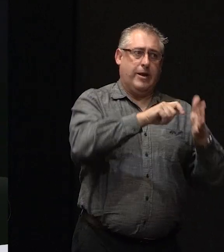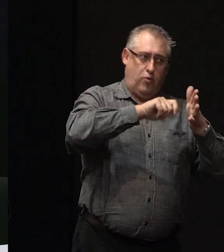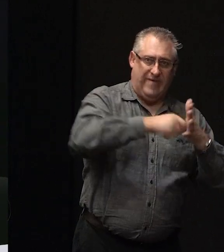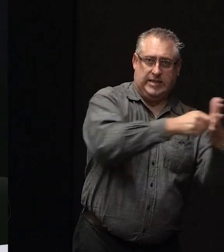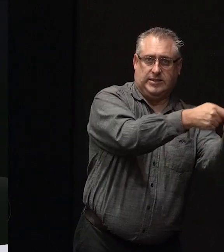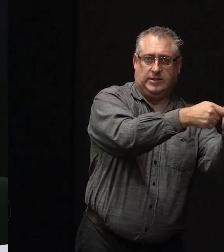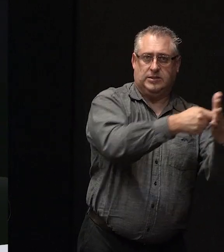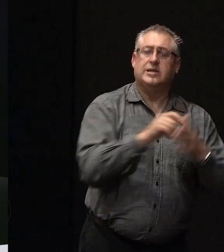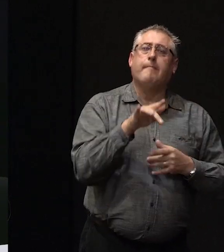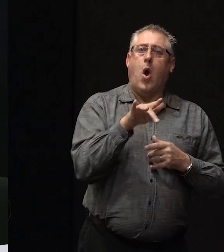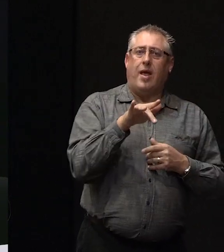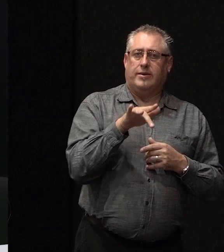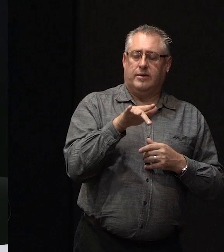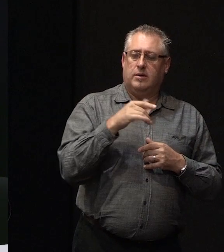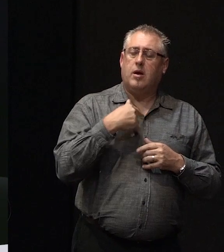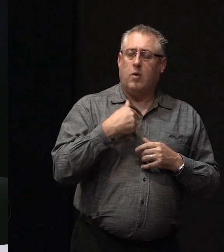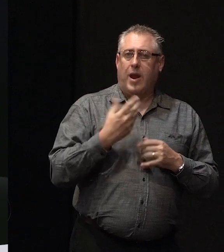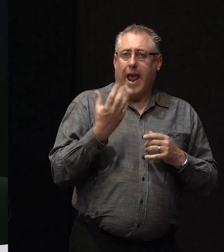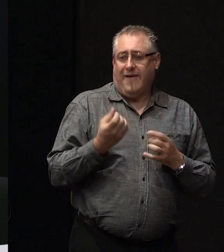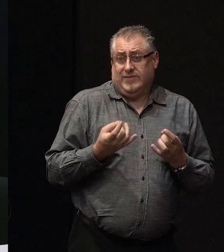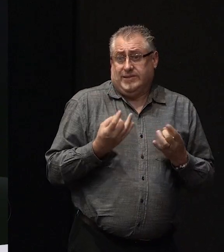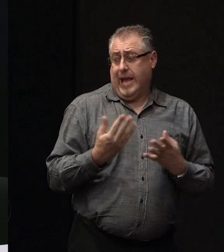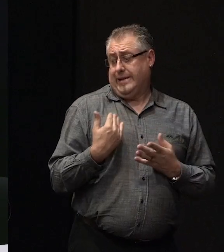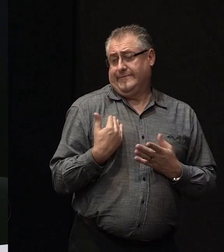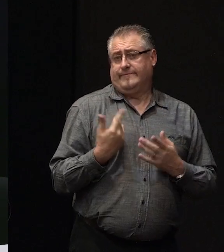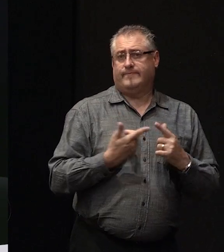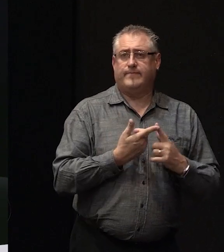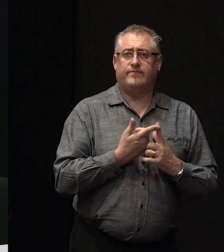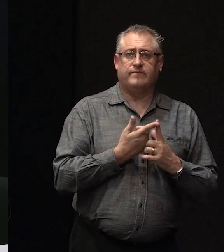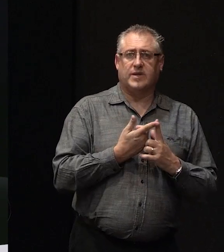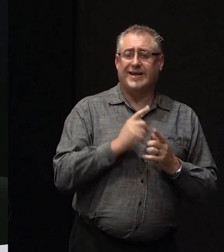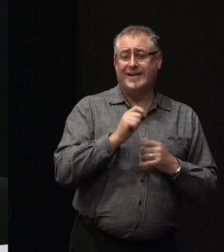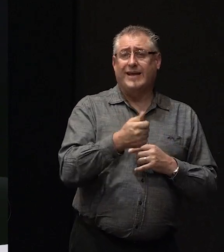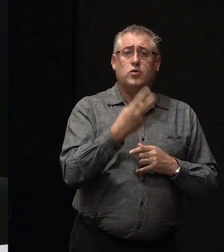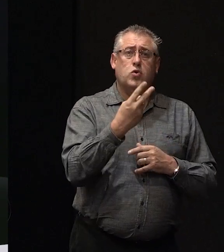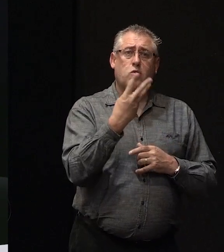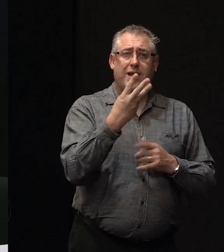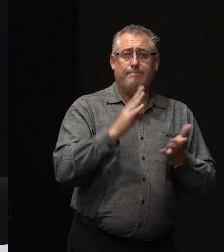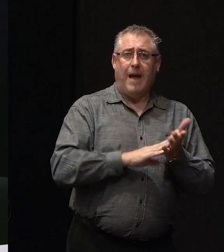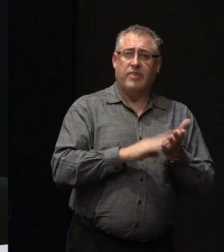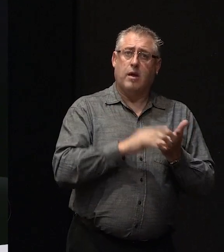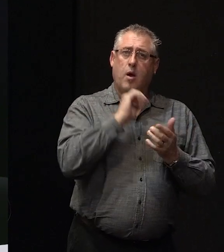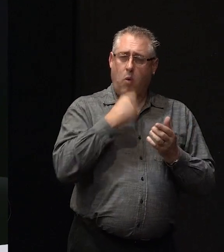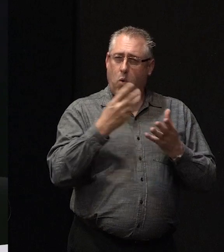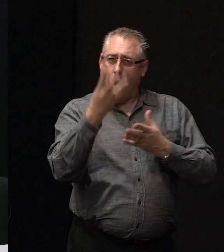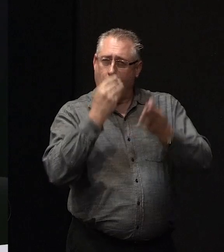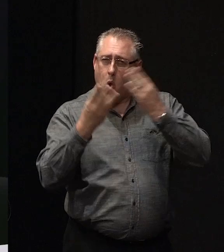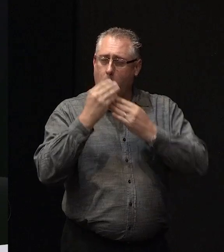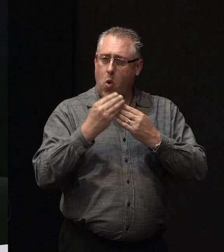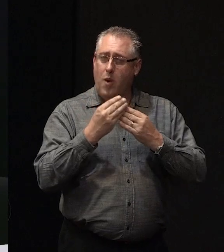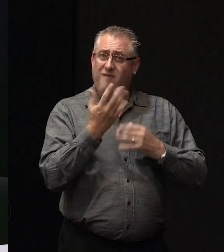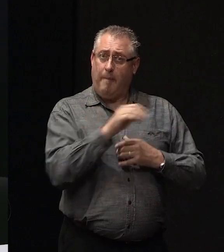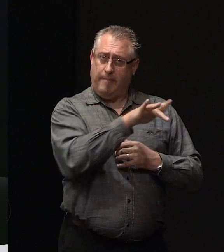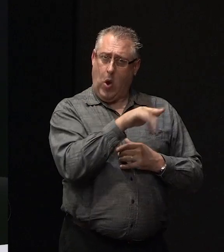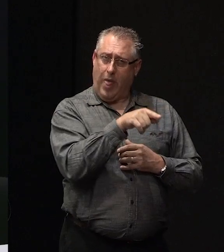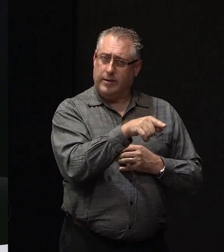this is a pilot that we, as I say, we have underway at the moment. We would expect that over the next two to three months we'll get the learnings out of that to see if there is